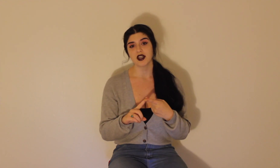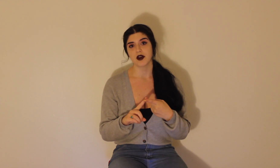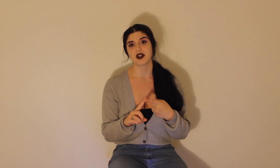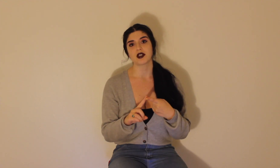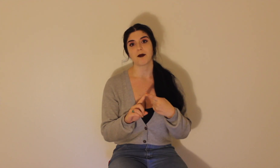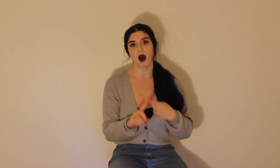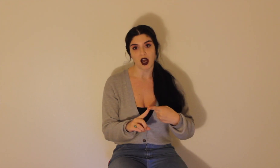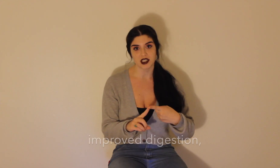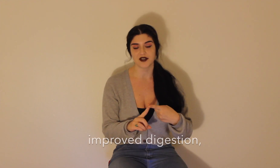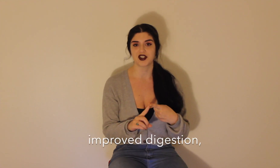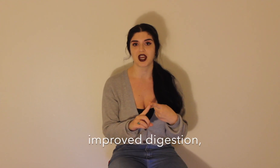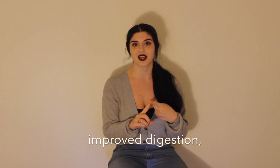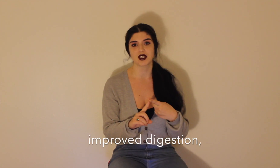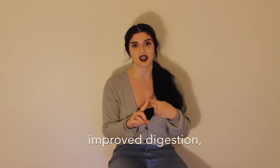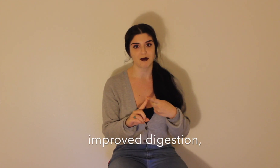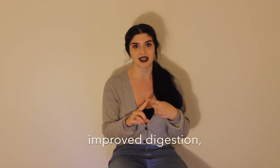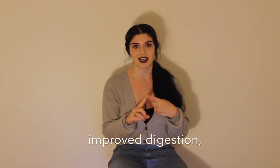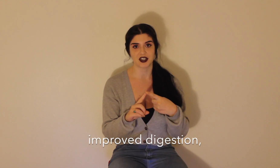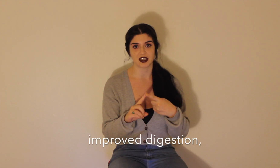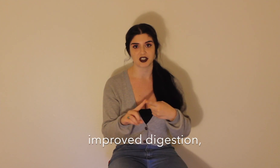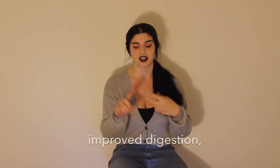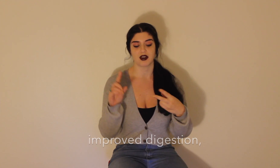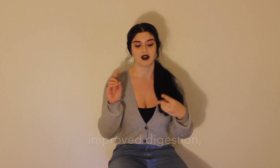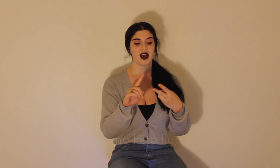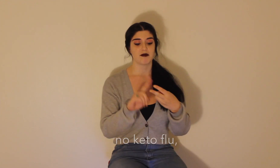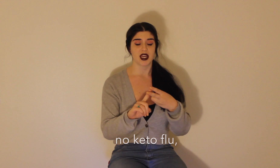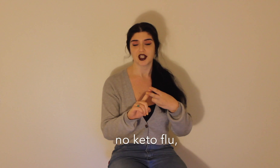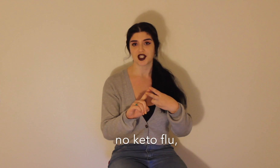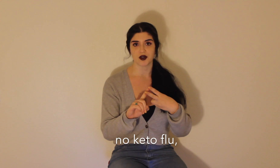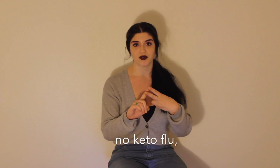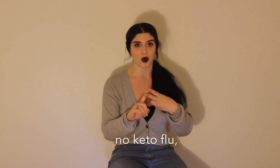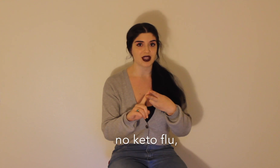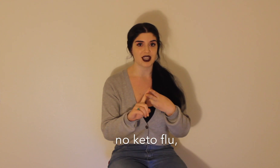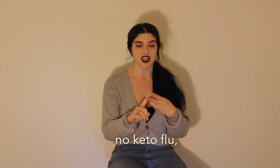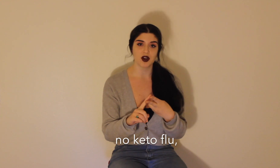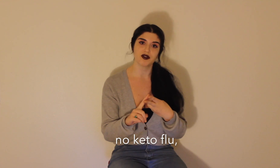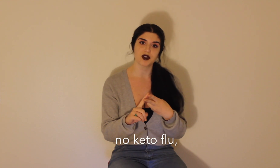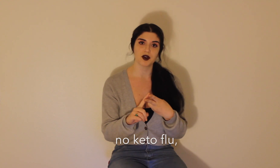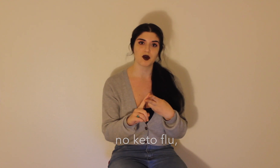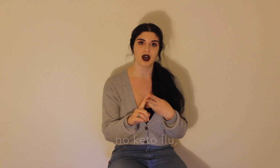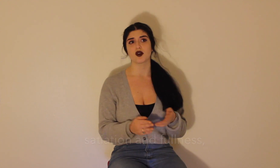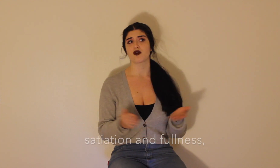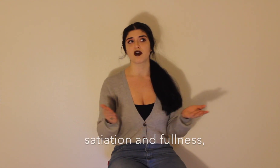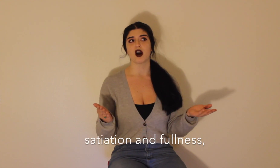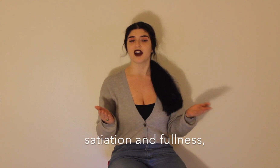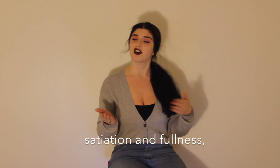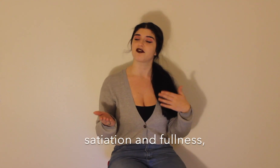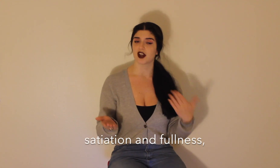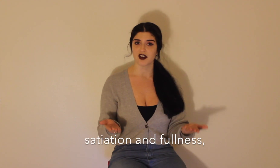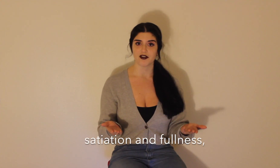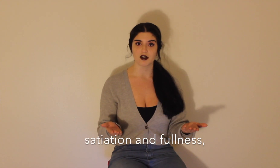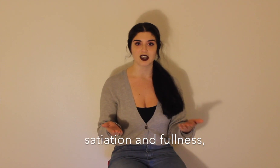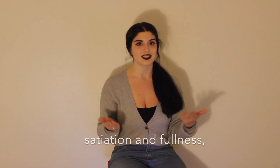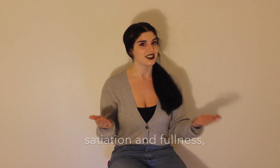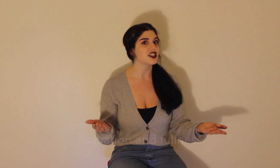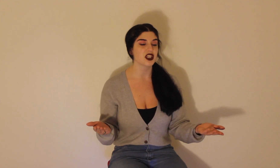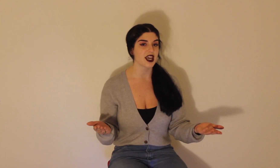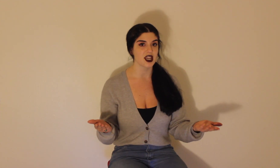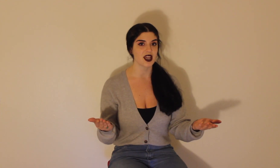noticed a positive change in my digestion. I managed to avoid the keto flu. Overall, I felt very full and satiated.